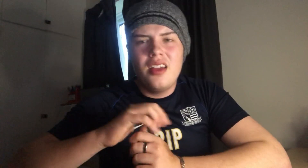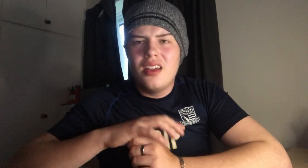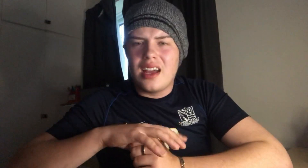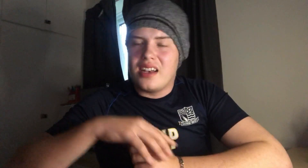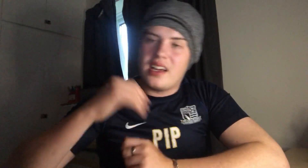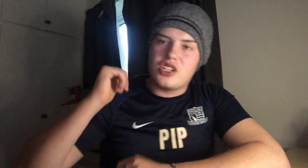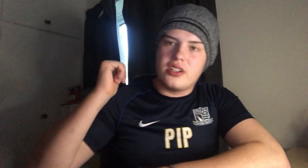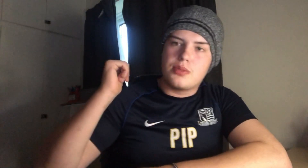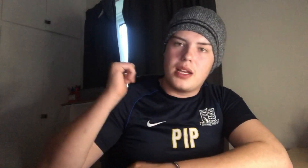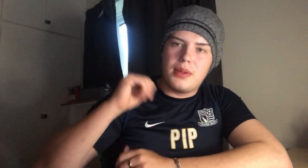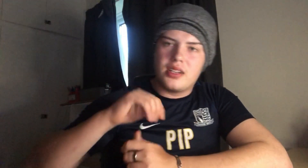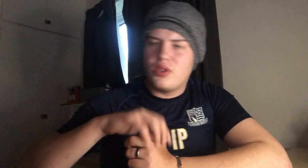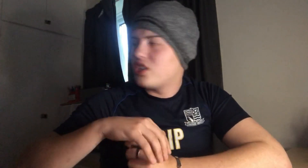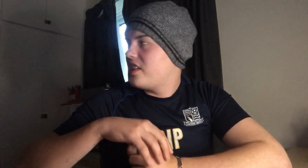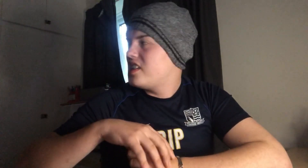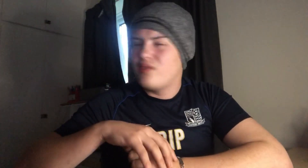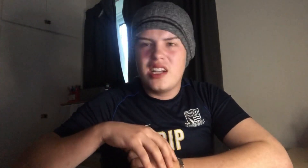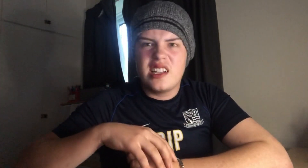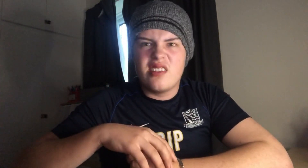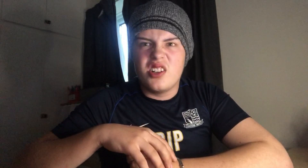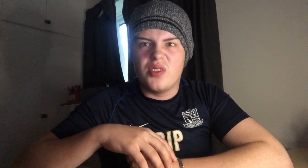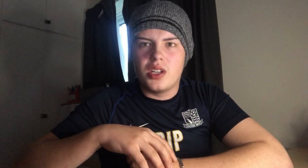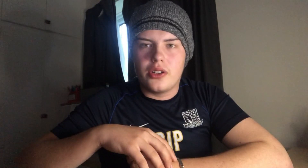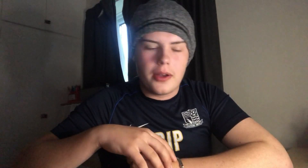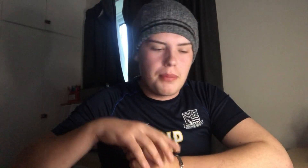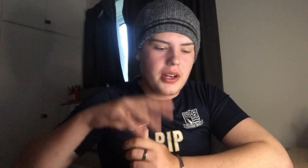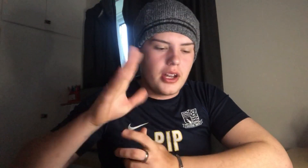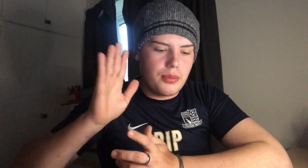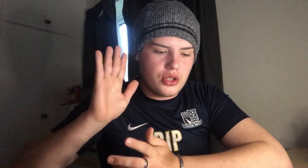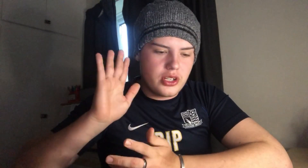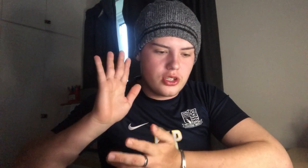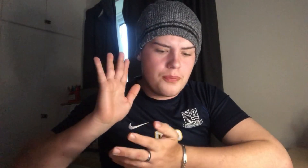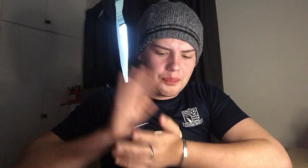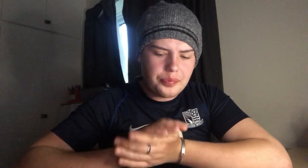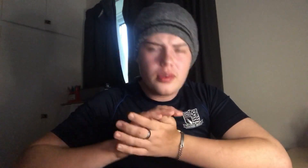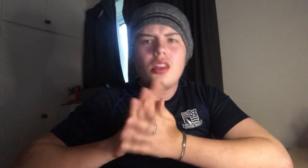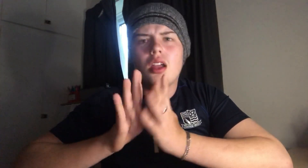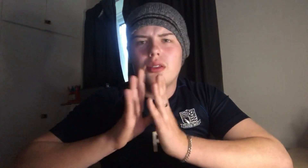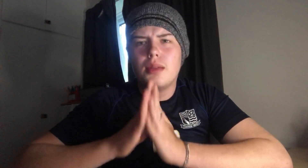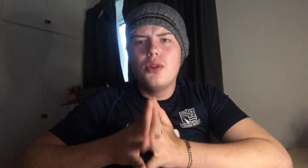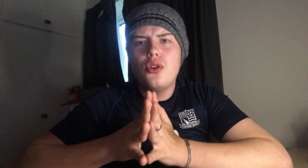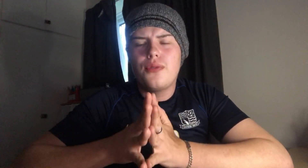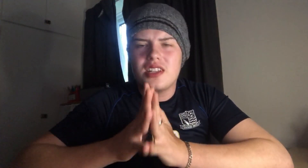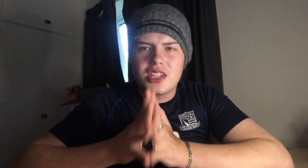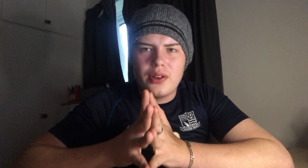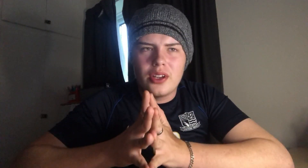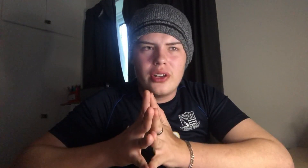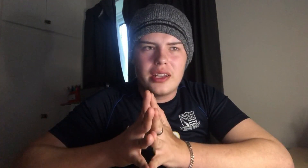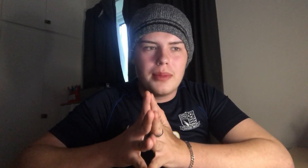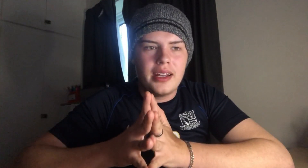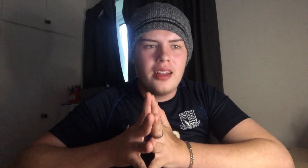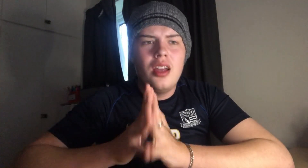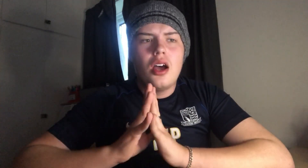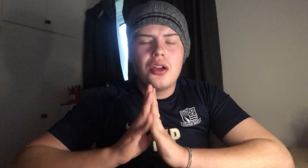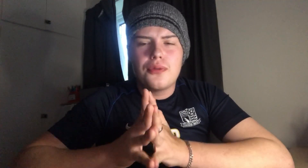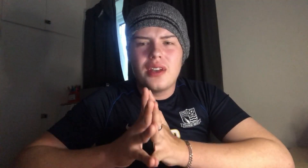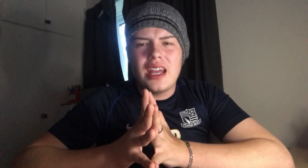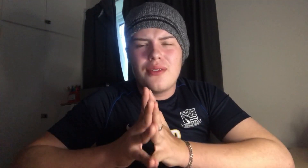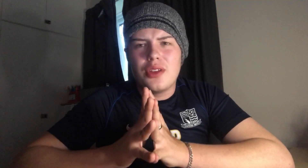and actually a spare bed, which I need to really get rid of, don't I? But no, boys and girls, the move is going on at the minute. Hopefully everything